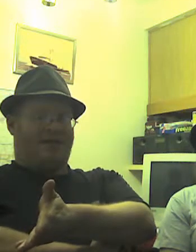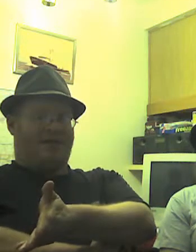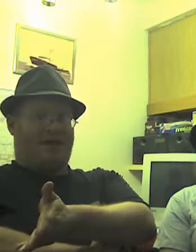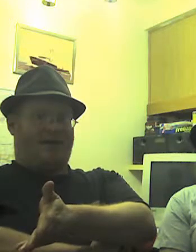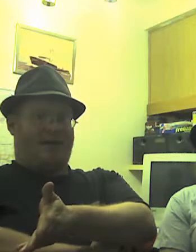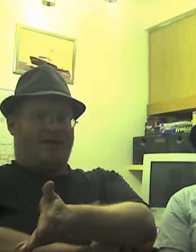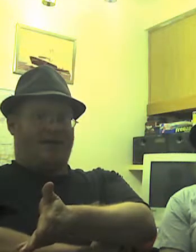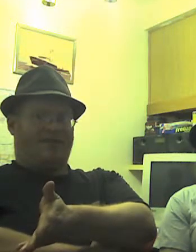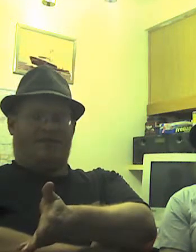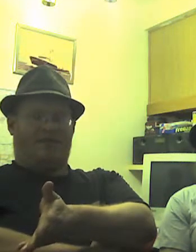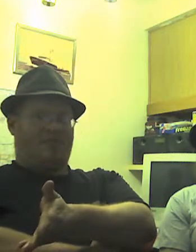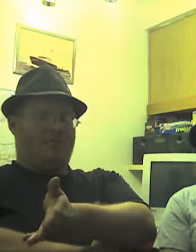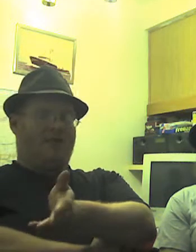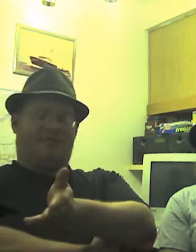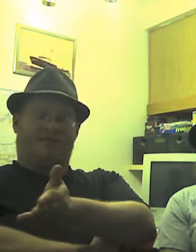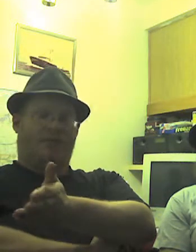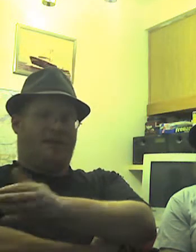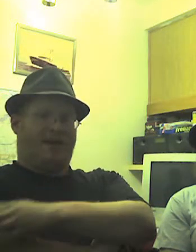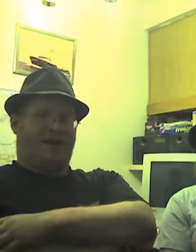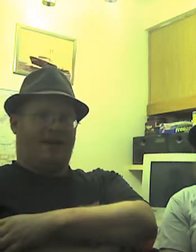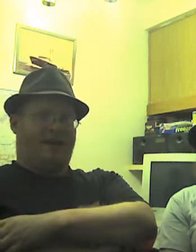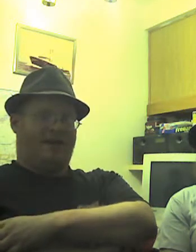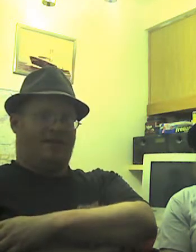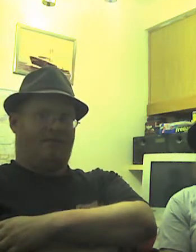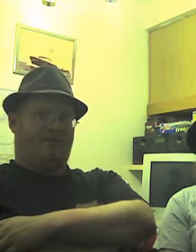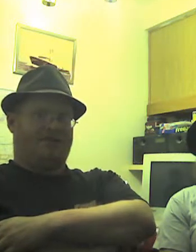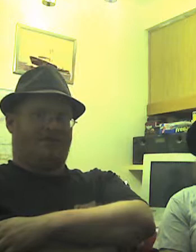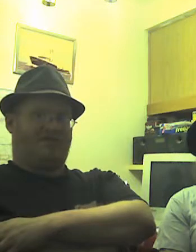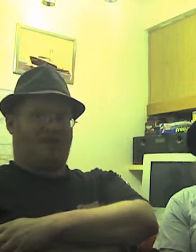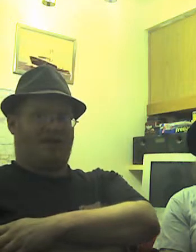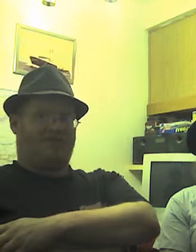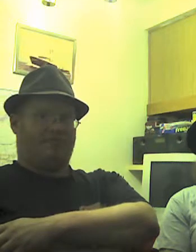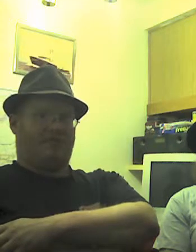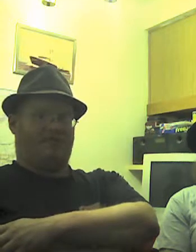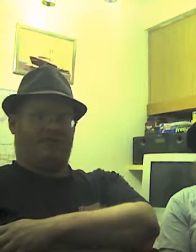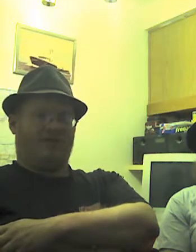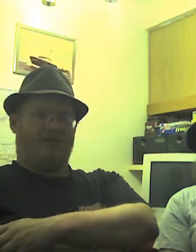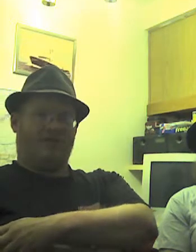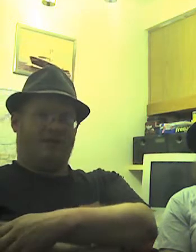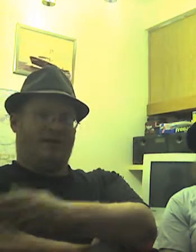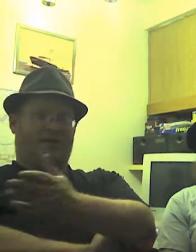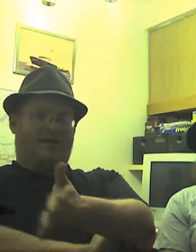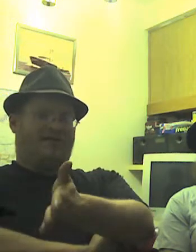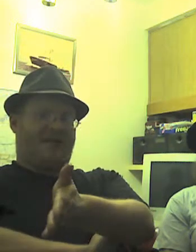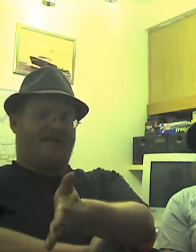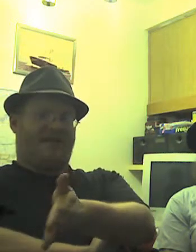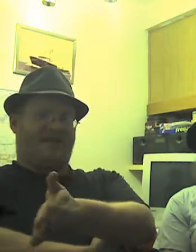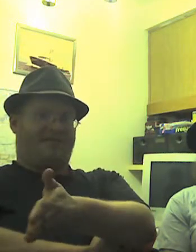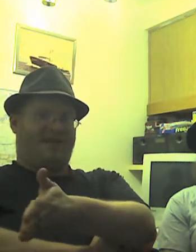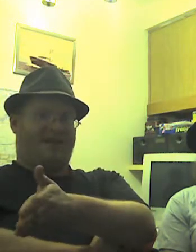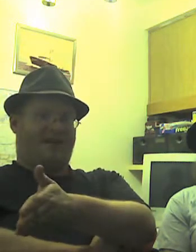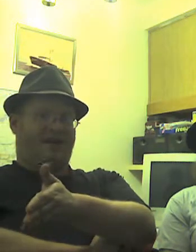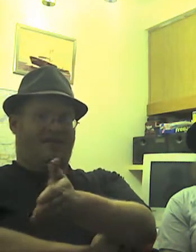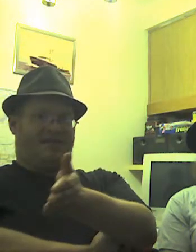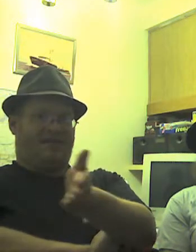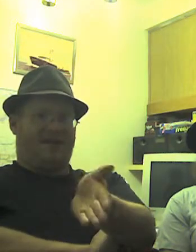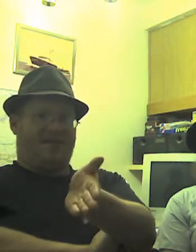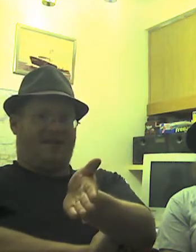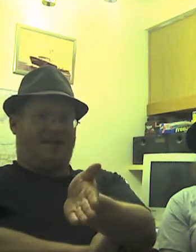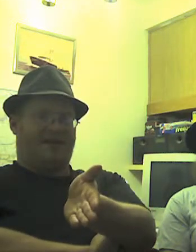and found out that there's a unique story behind that and which story is really true. One side says that T.S. Eliot